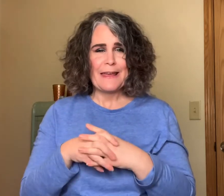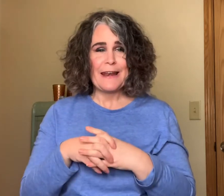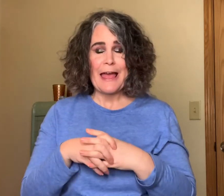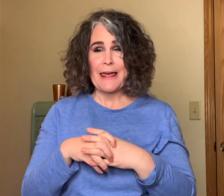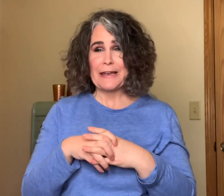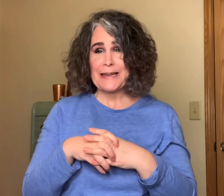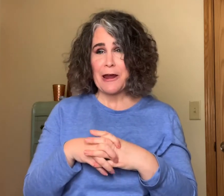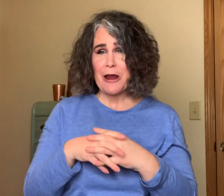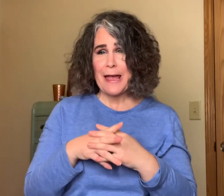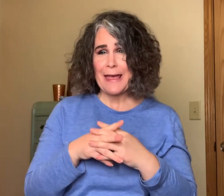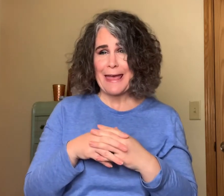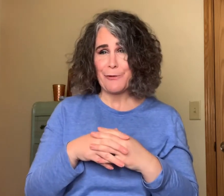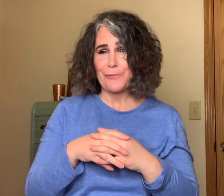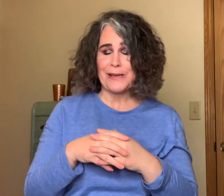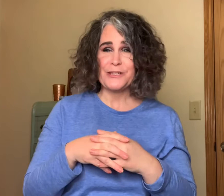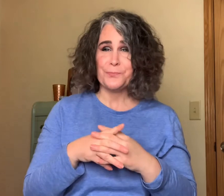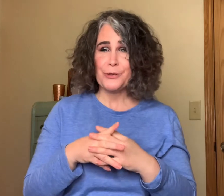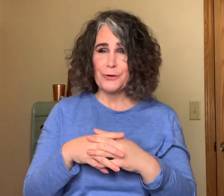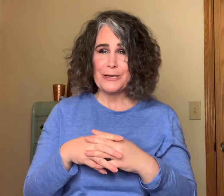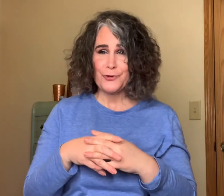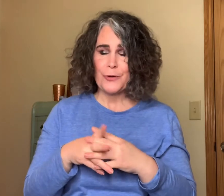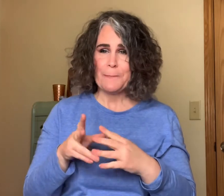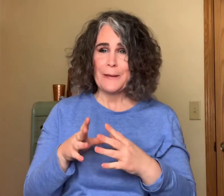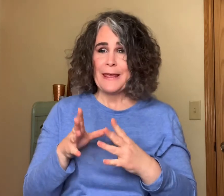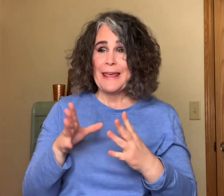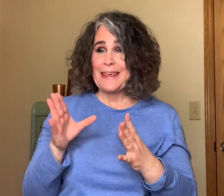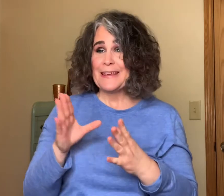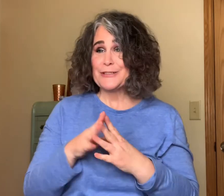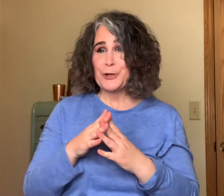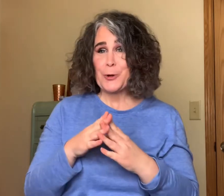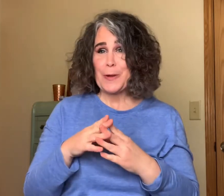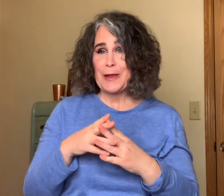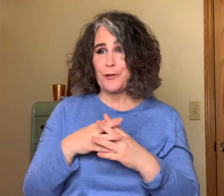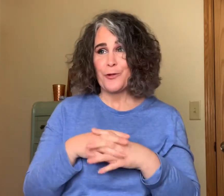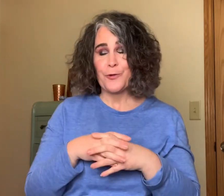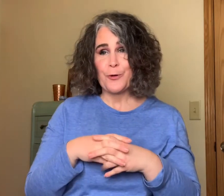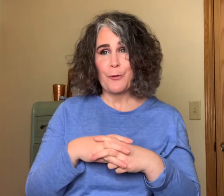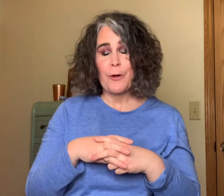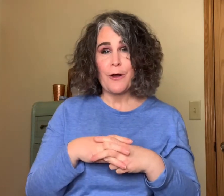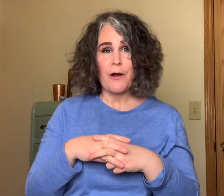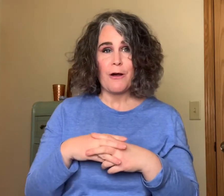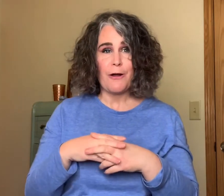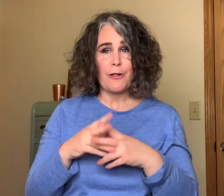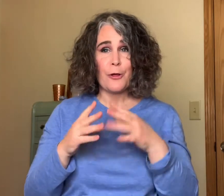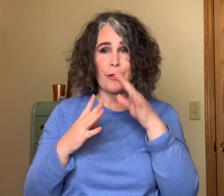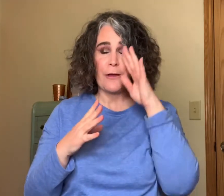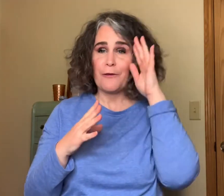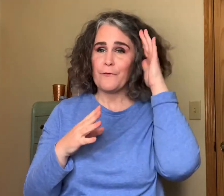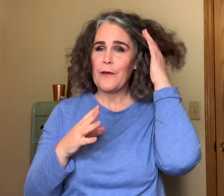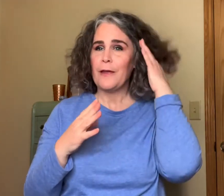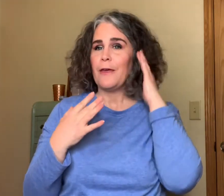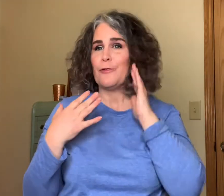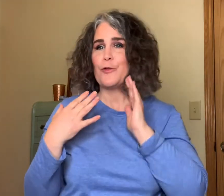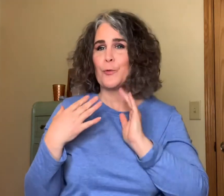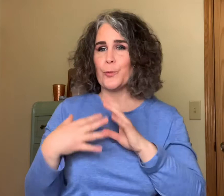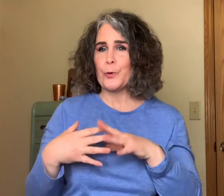Then Tara at Reed's Beauty Trip is going through all of the rue